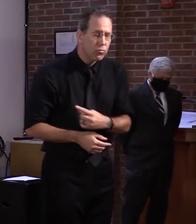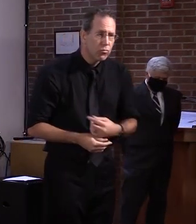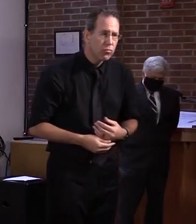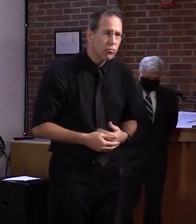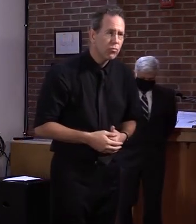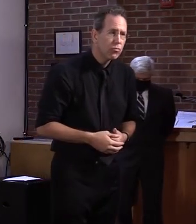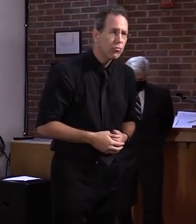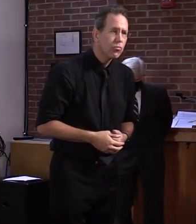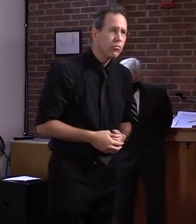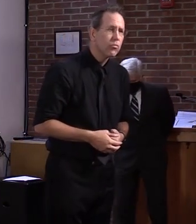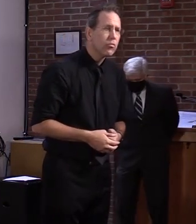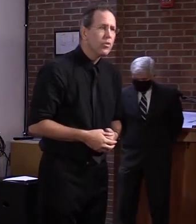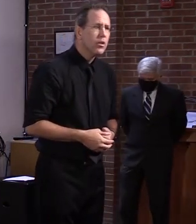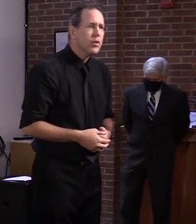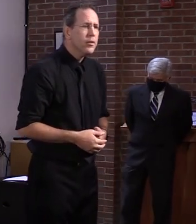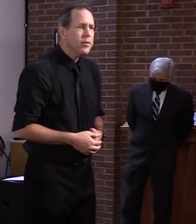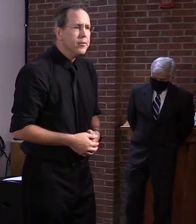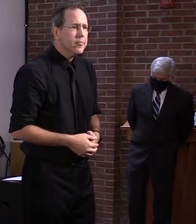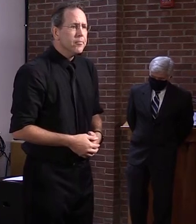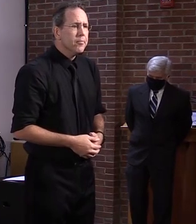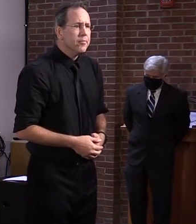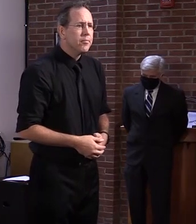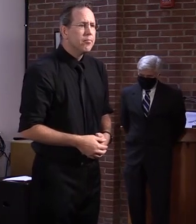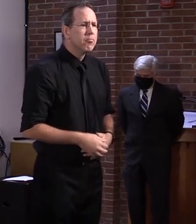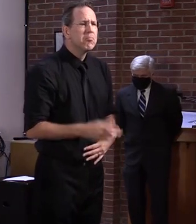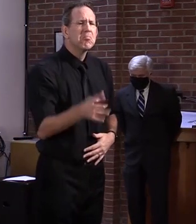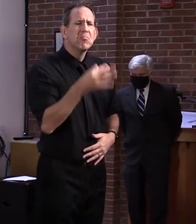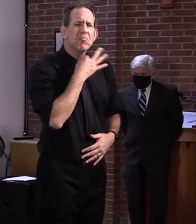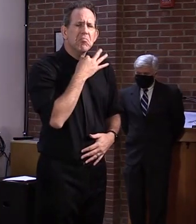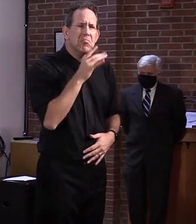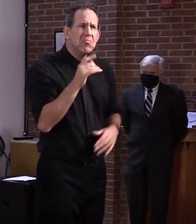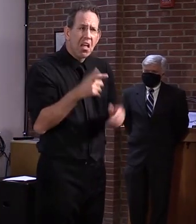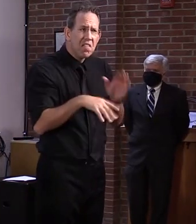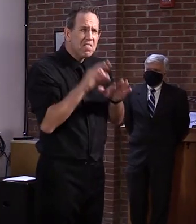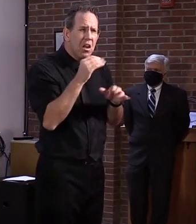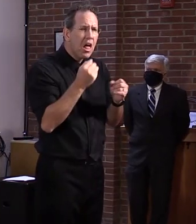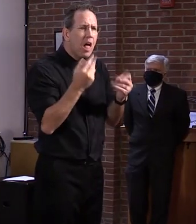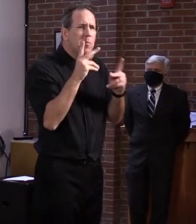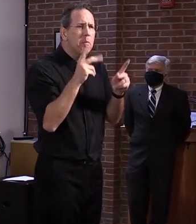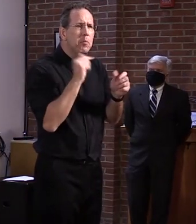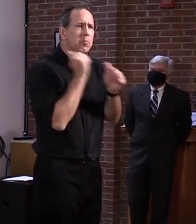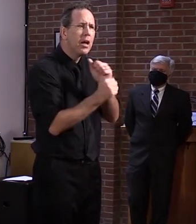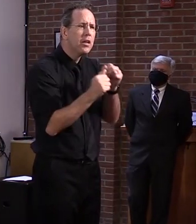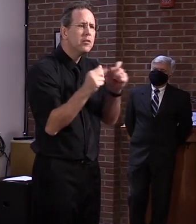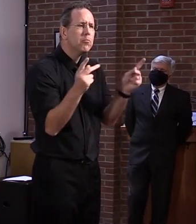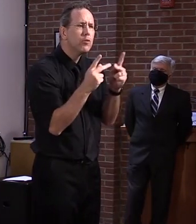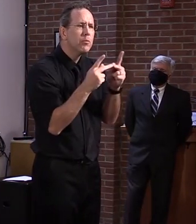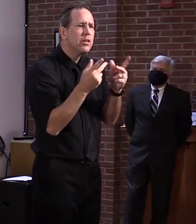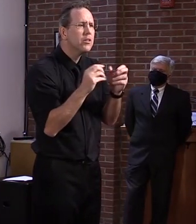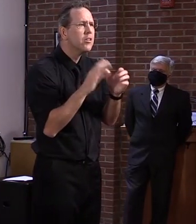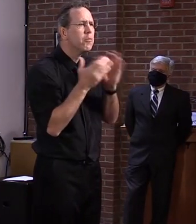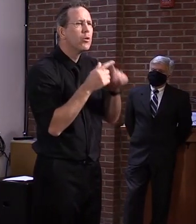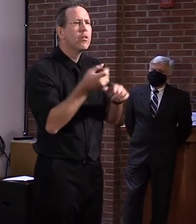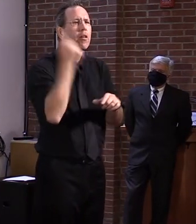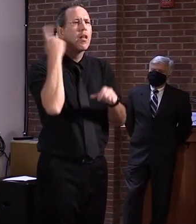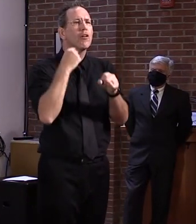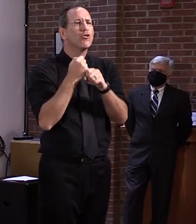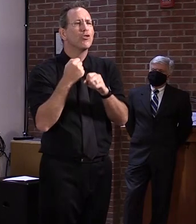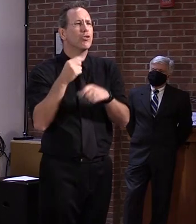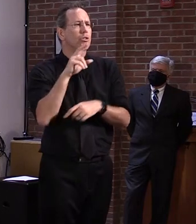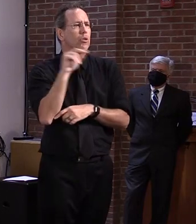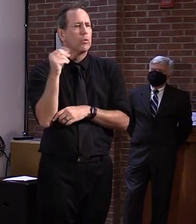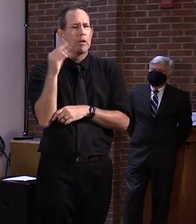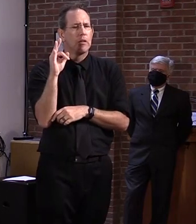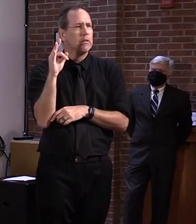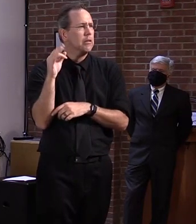people, what percentage of people passed, uh, in, in 2019 versus what percent of people passed in